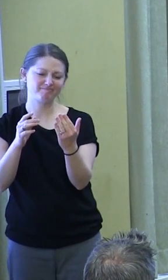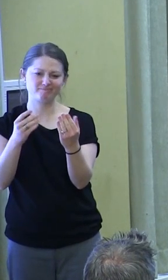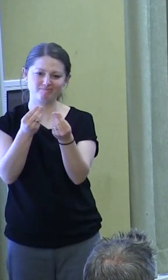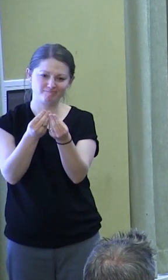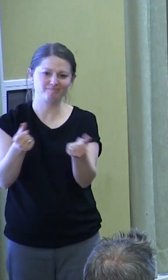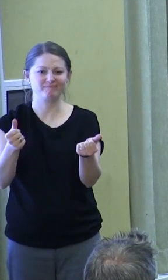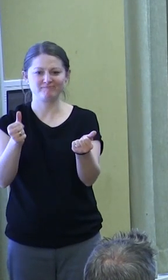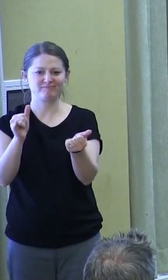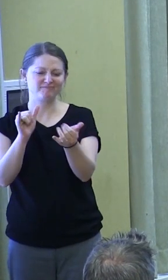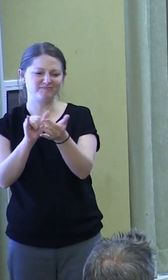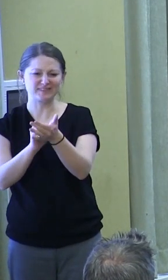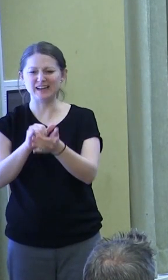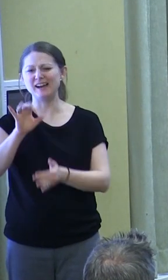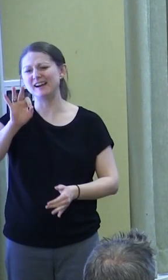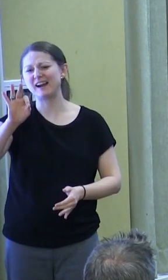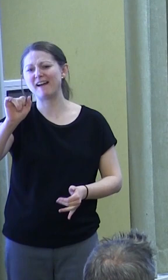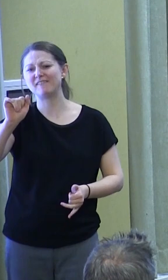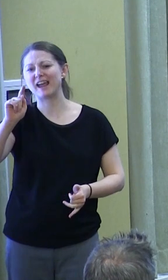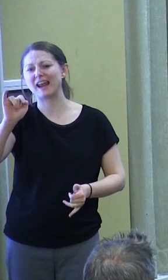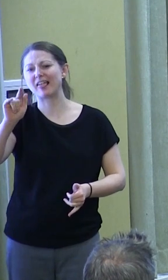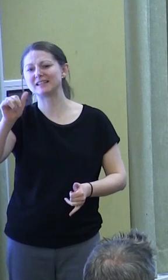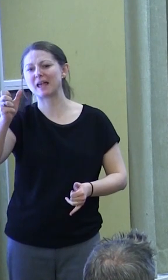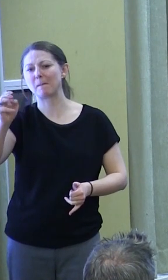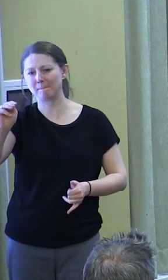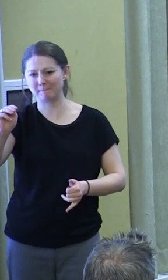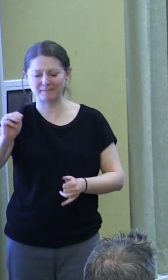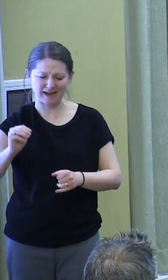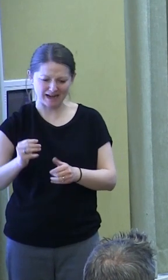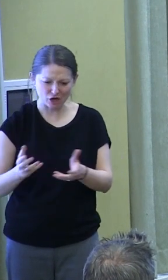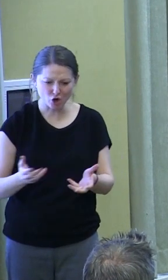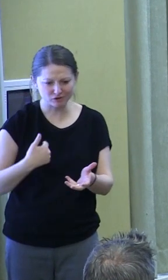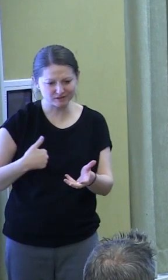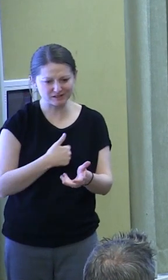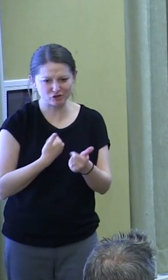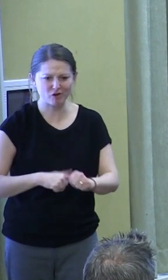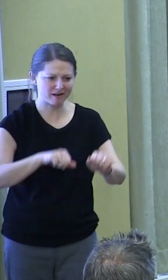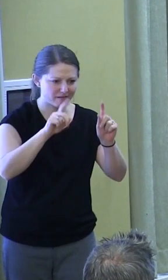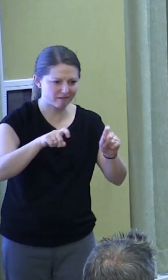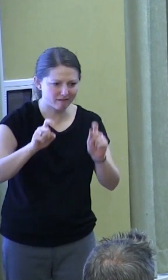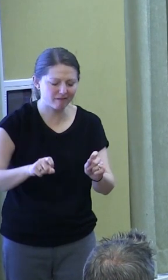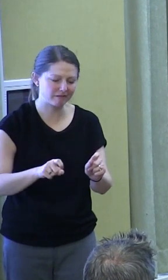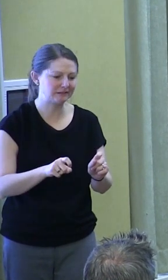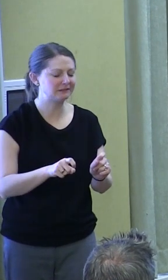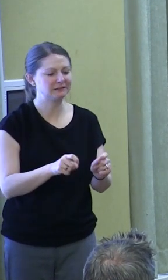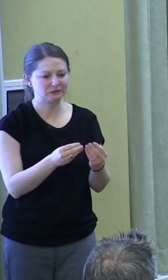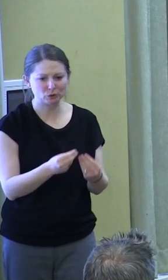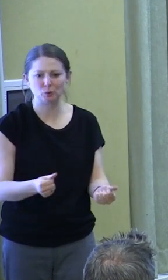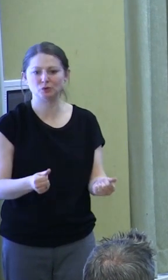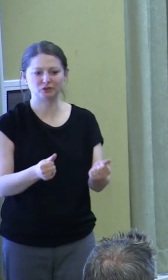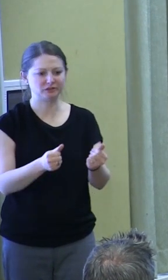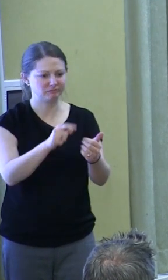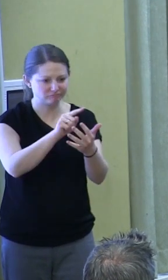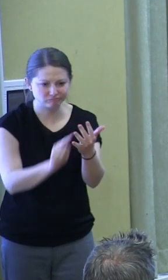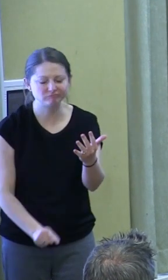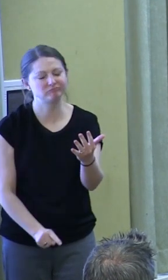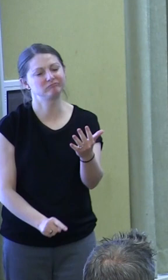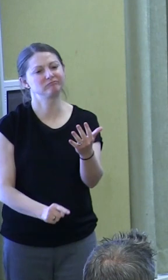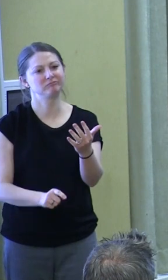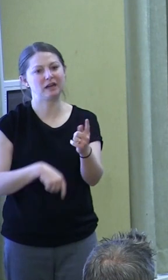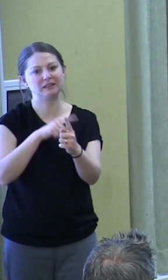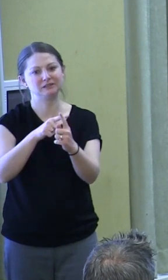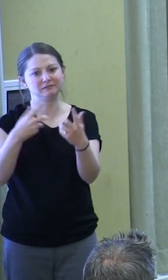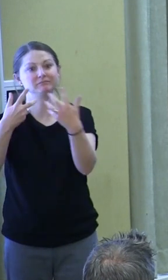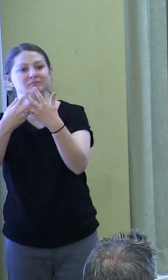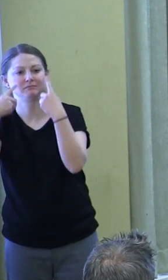of fatalism, urging us instead to formulate and to try out solutions. The second part of